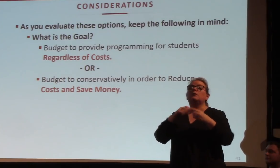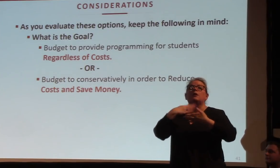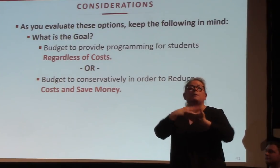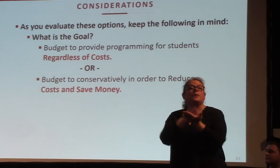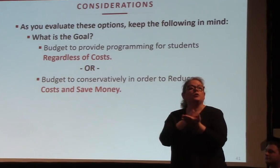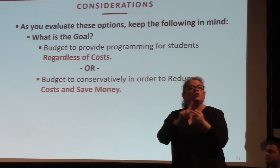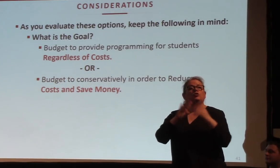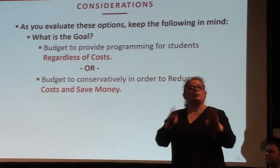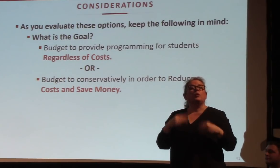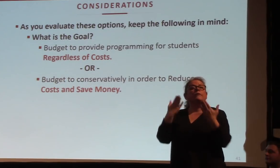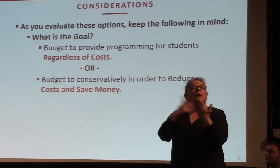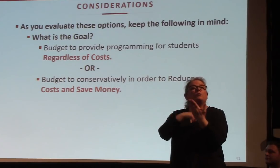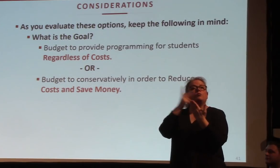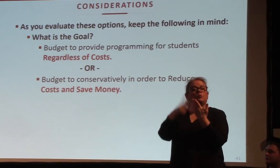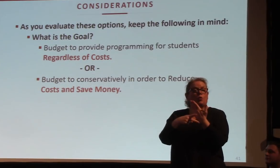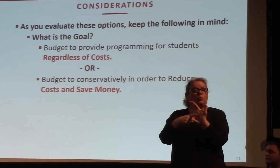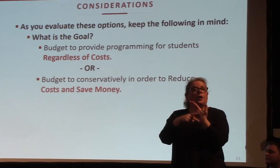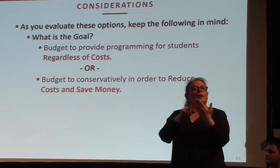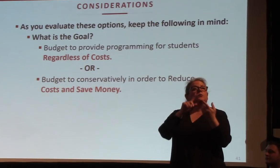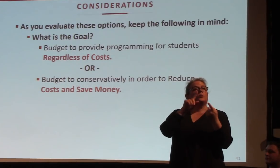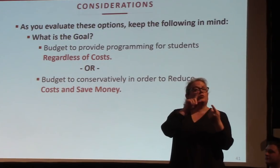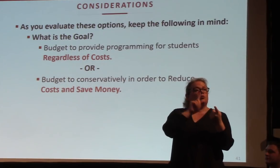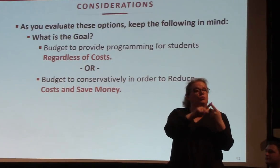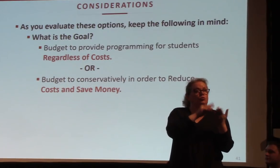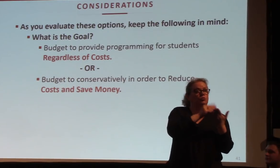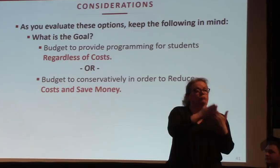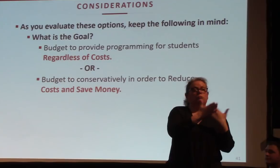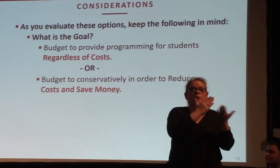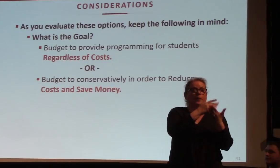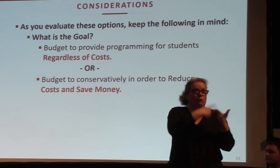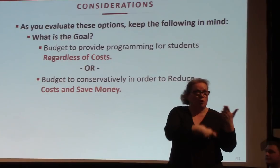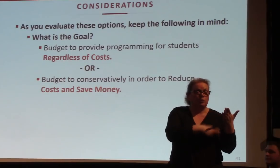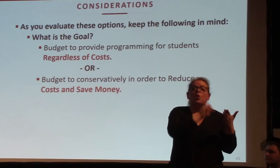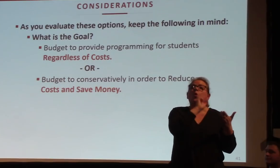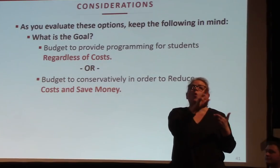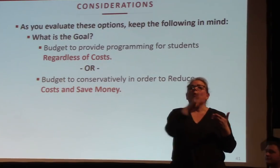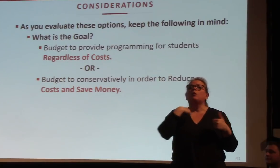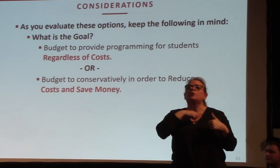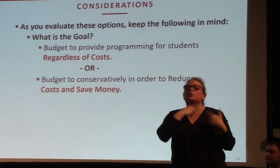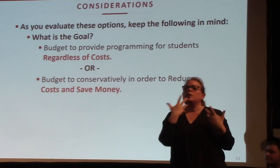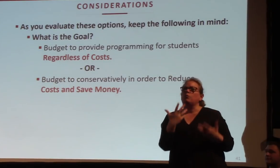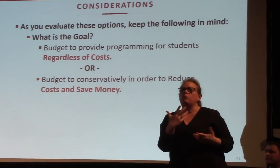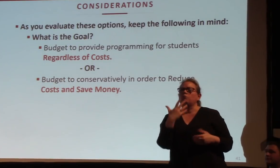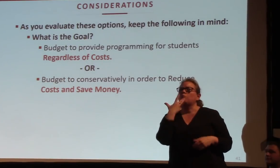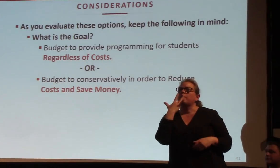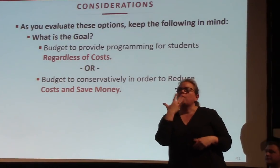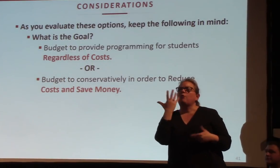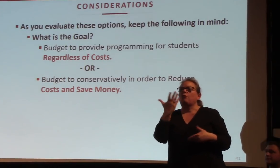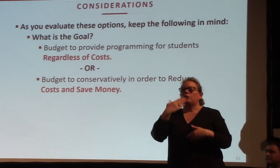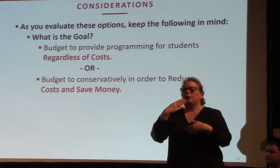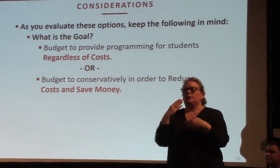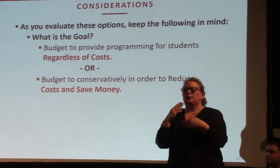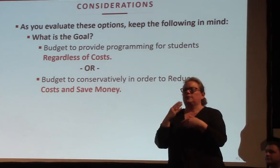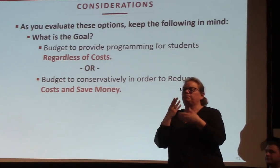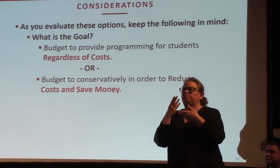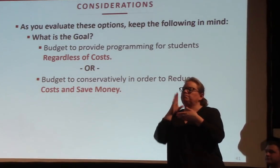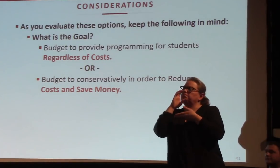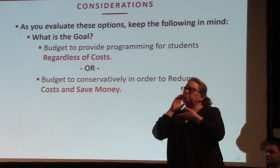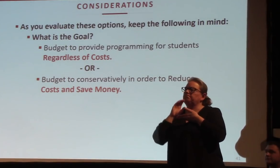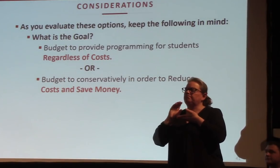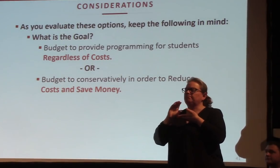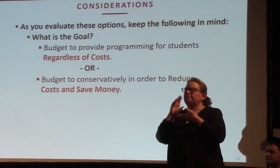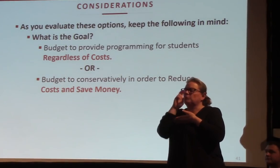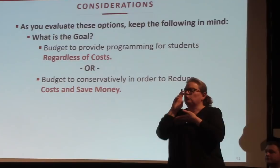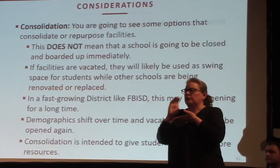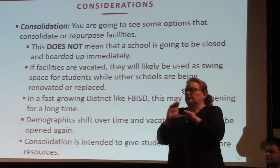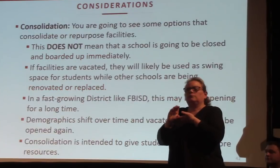regardless of costs? Or do we want to budget conservatively in order to reduce costs and save money? And so think about that as you're looking through